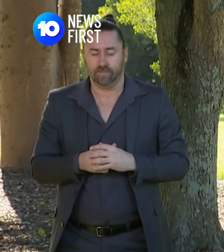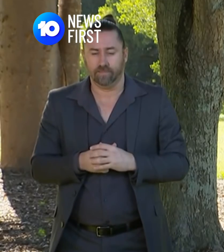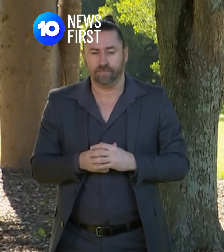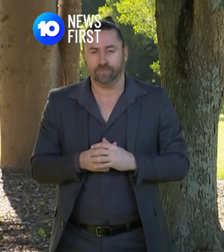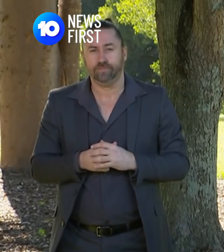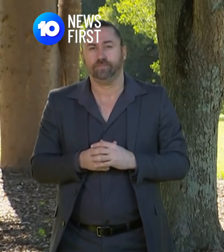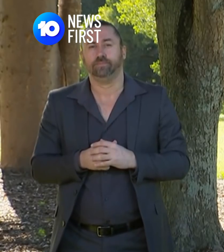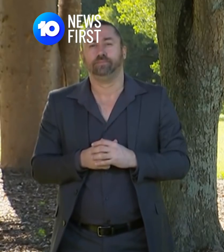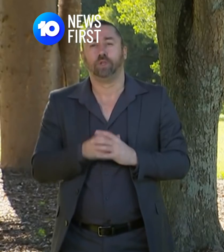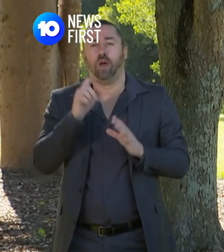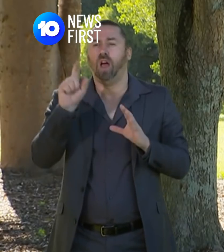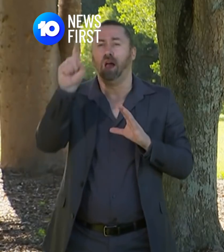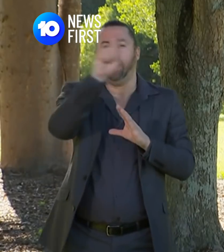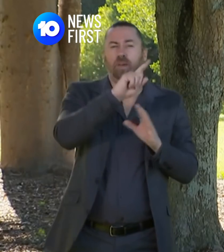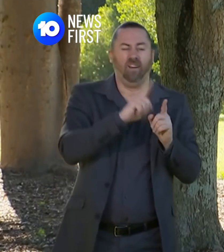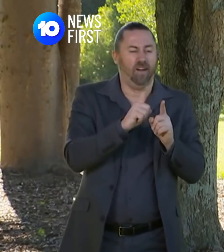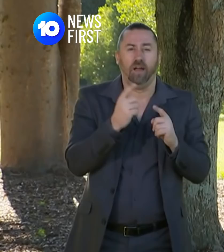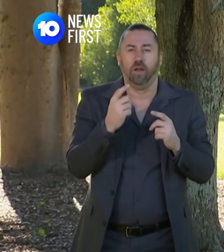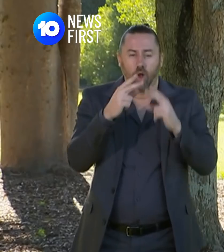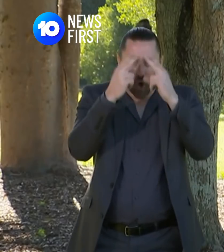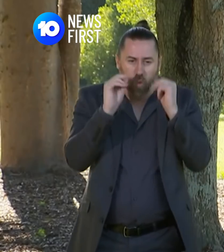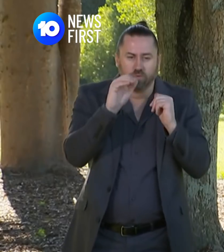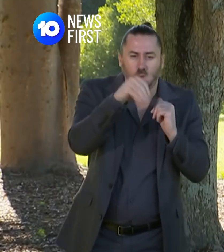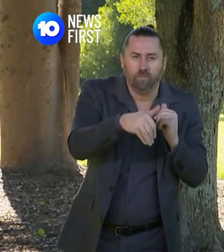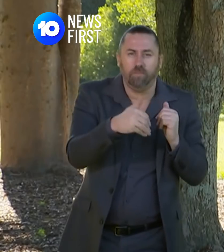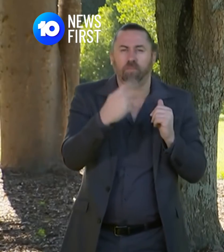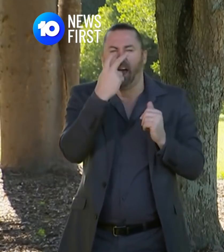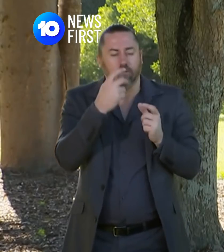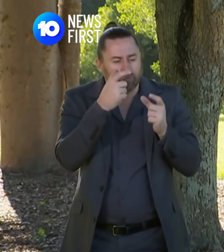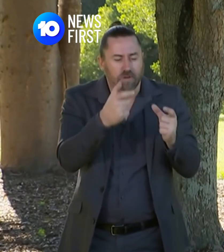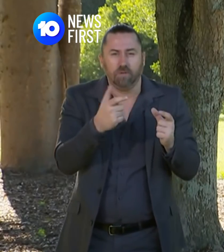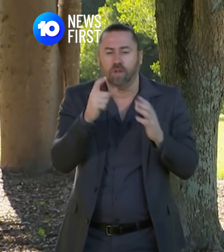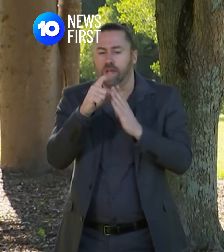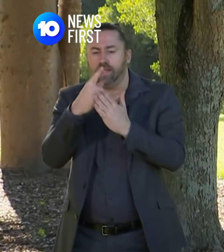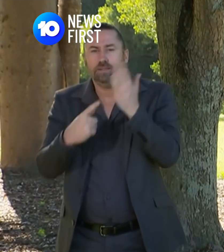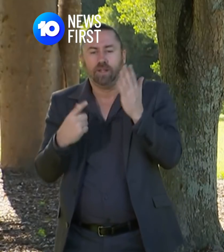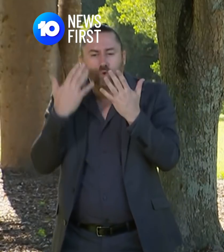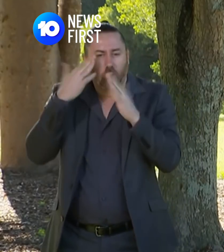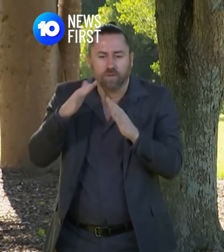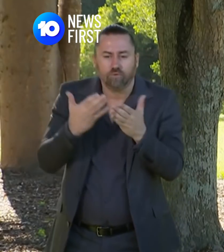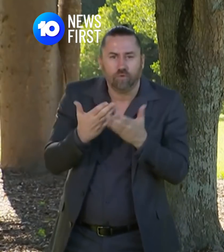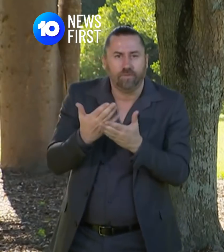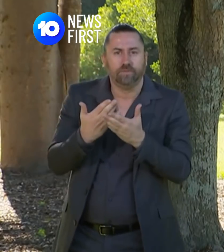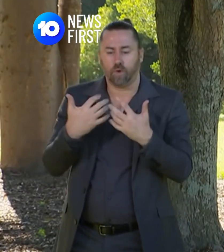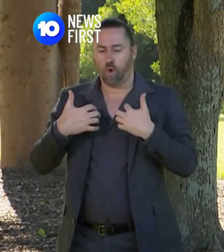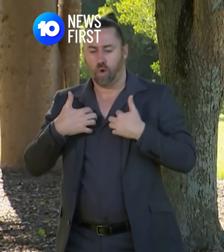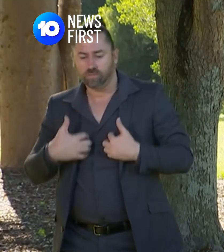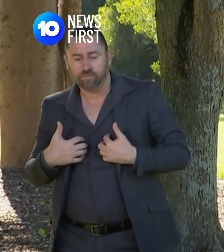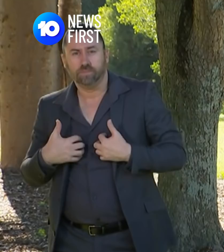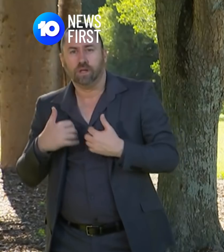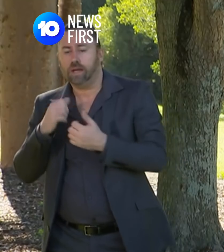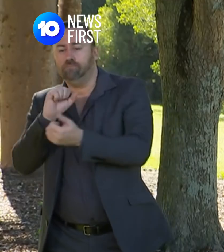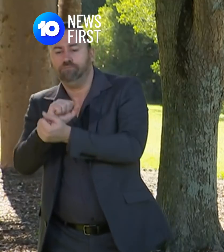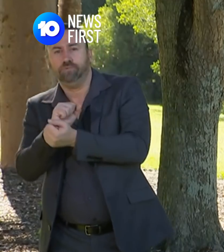limiting visits to aged care to disability accommodation services to hospitals and to prisons